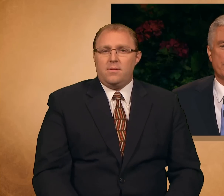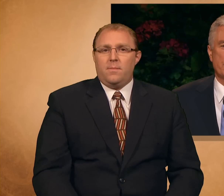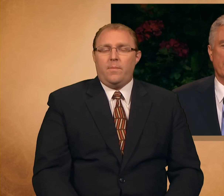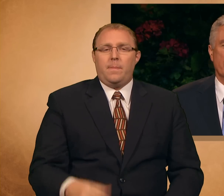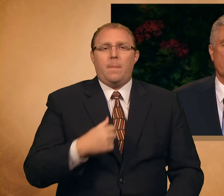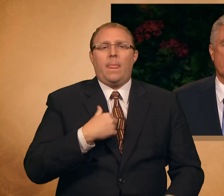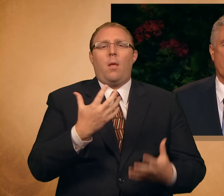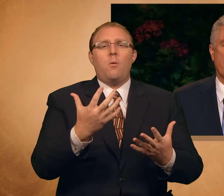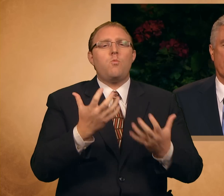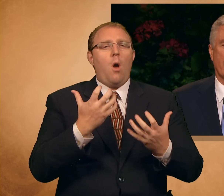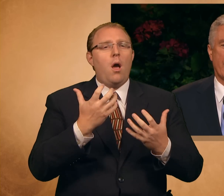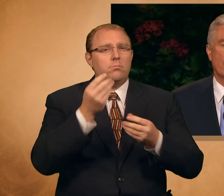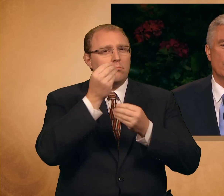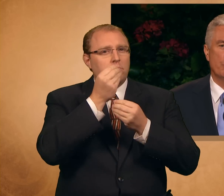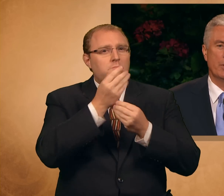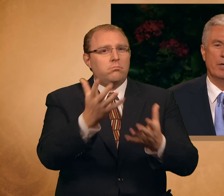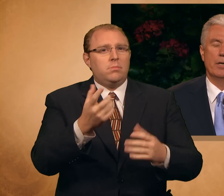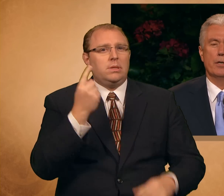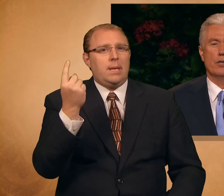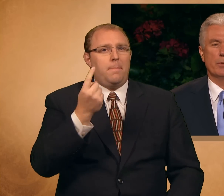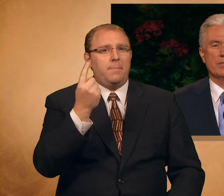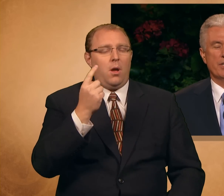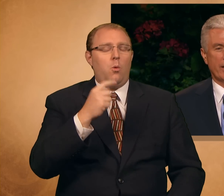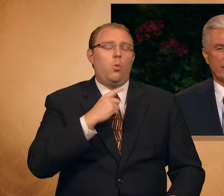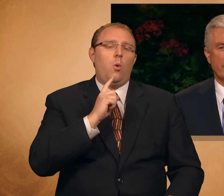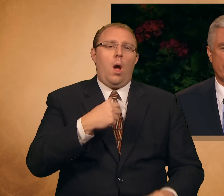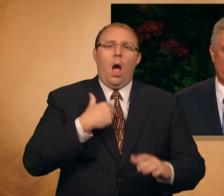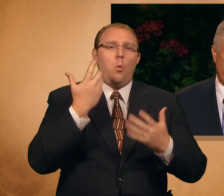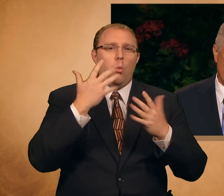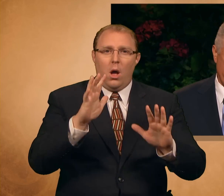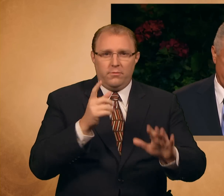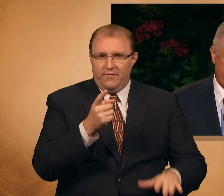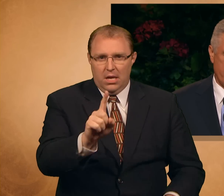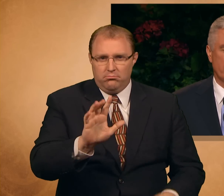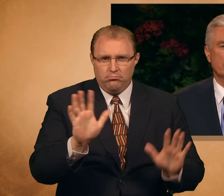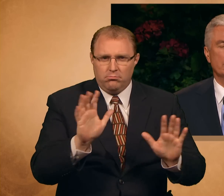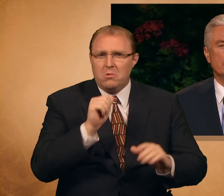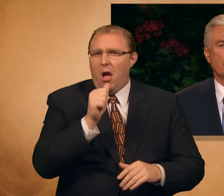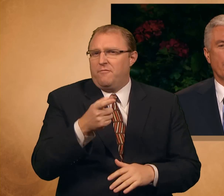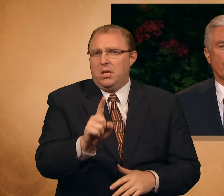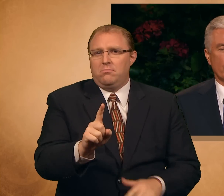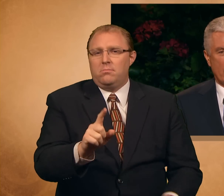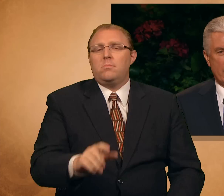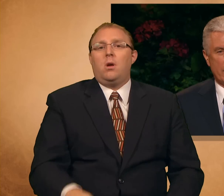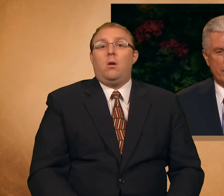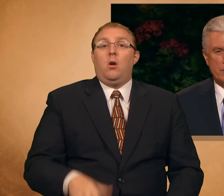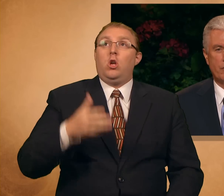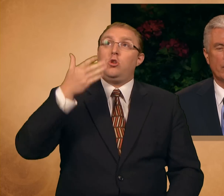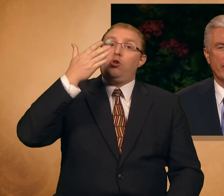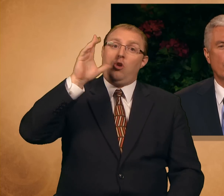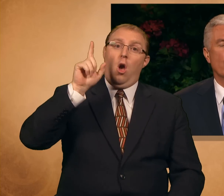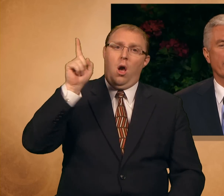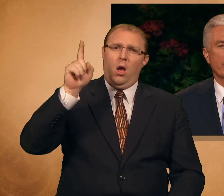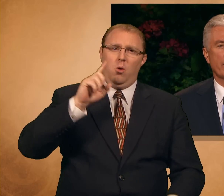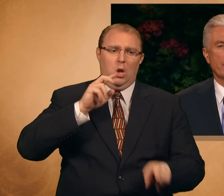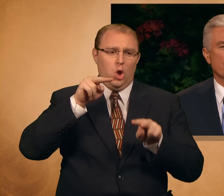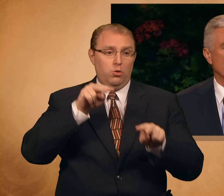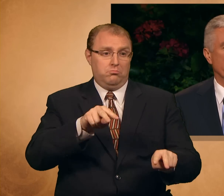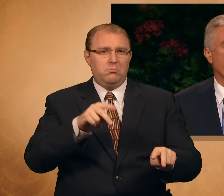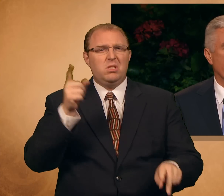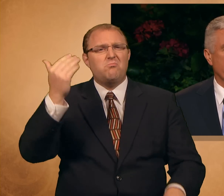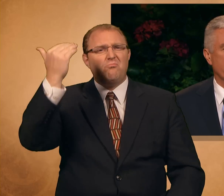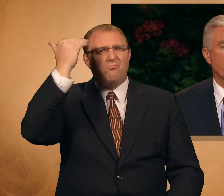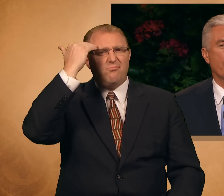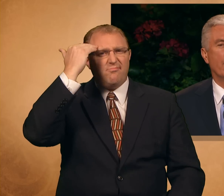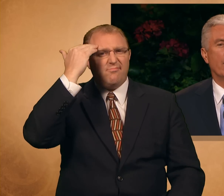I want to tell you something that I hope you will take in the right way. Secondly, God is fully aware that